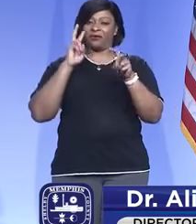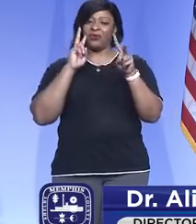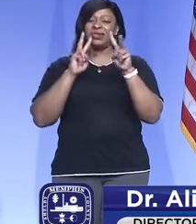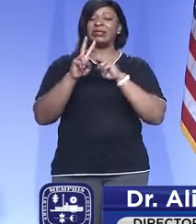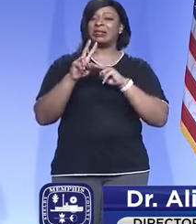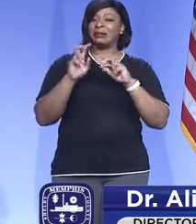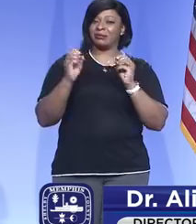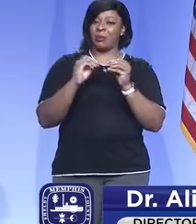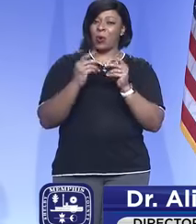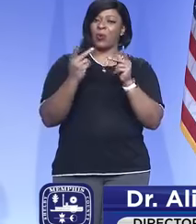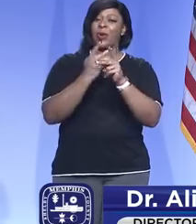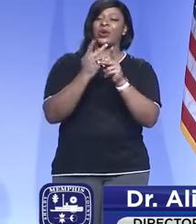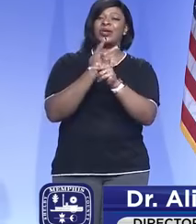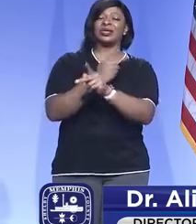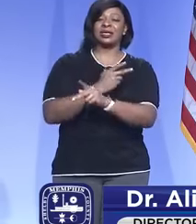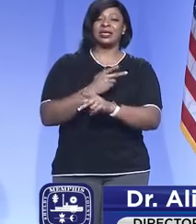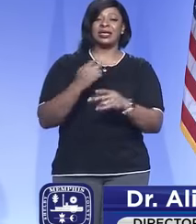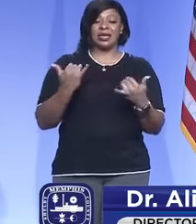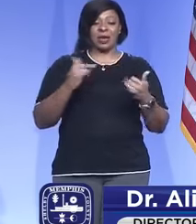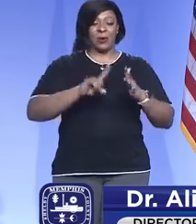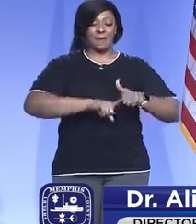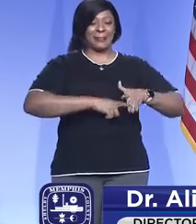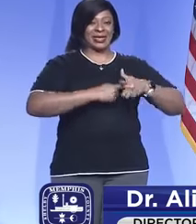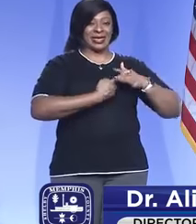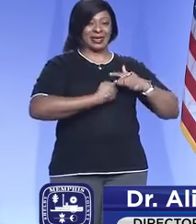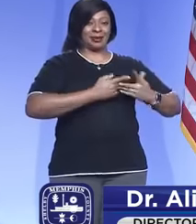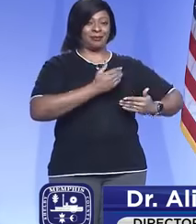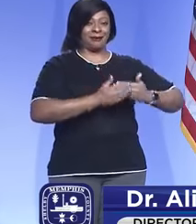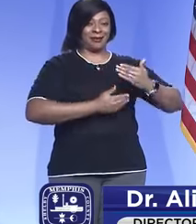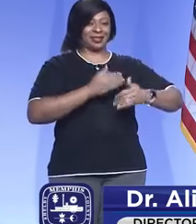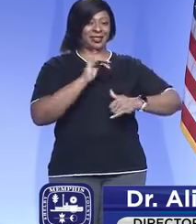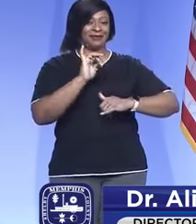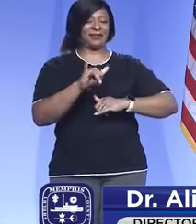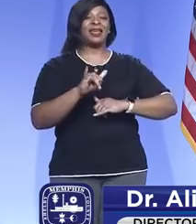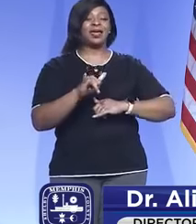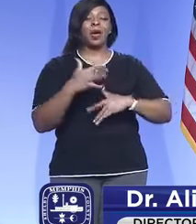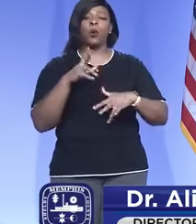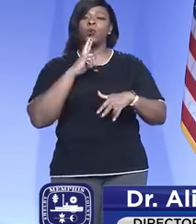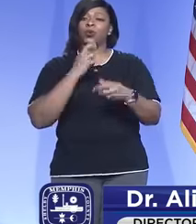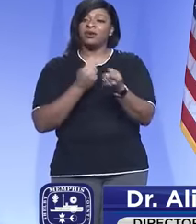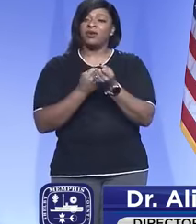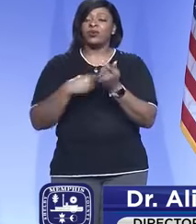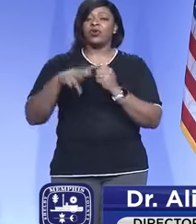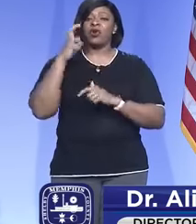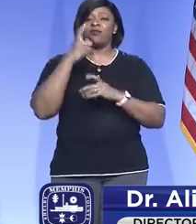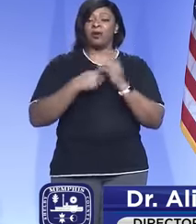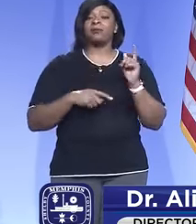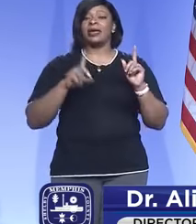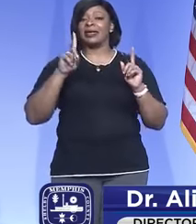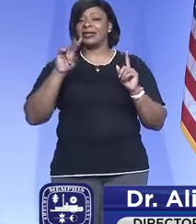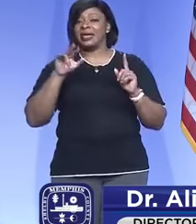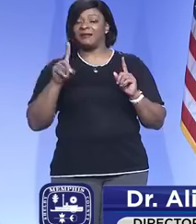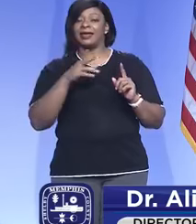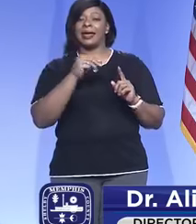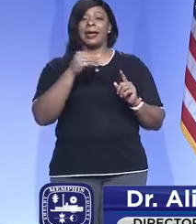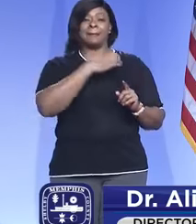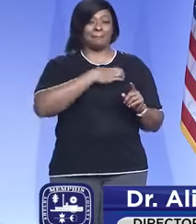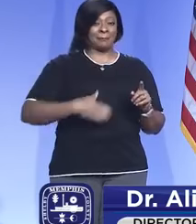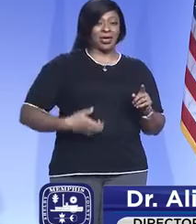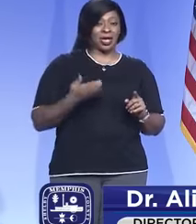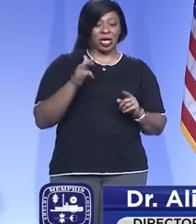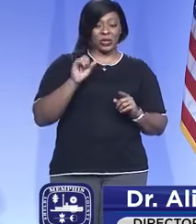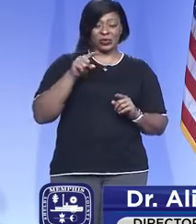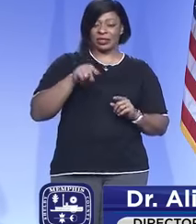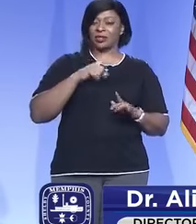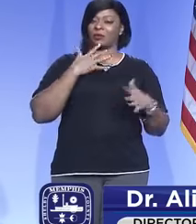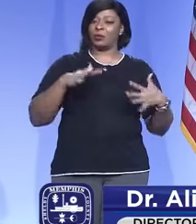Harris noted, we really are at the beginning of that. So, I want to reinforce what you've heard from both David and Mayor Harris is that this is a